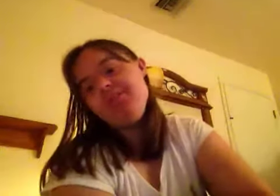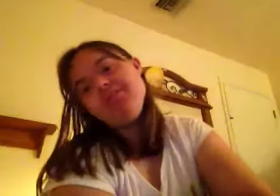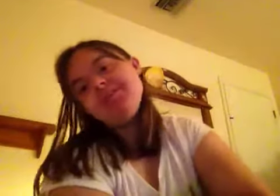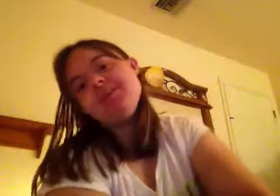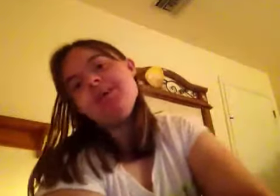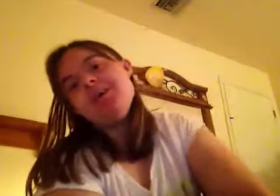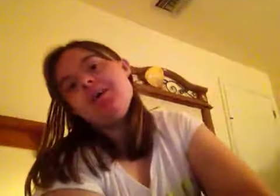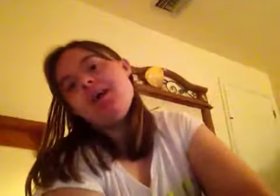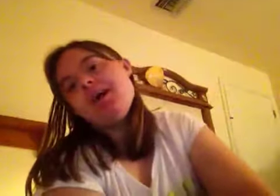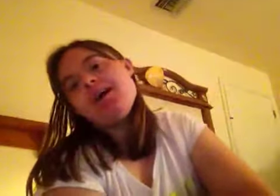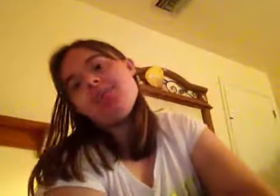movies